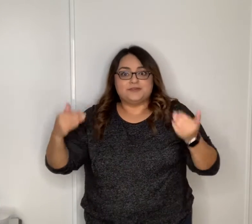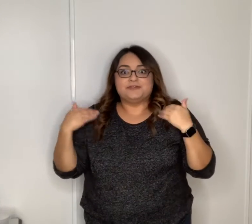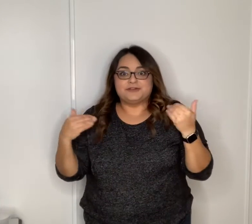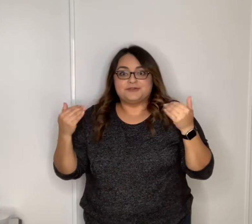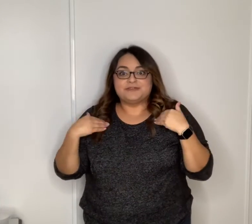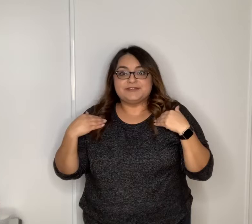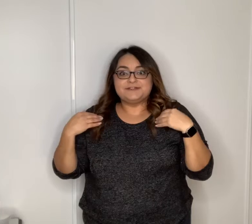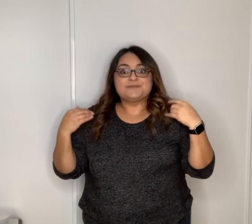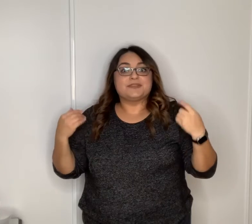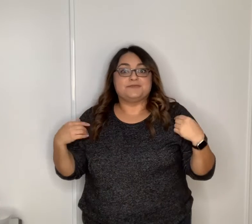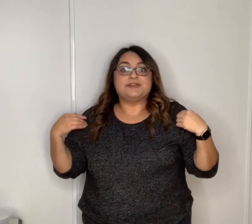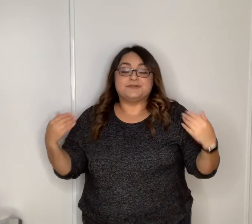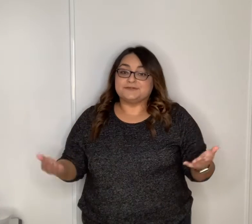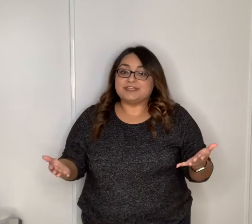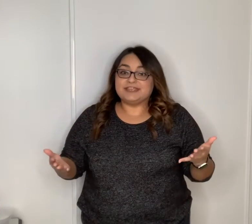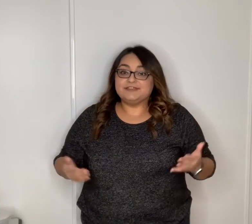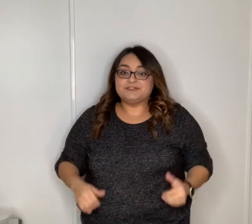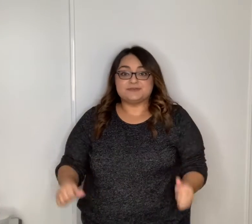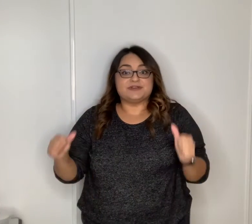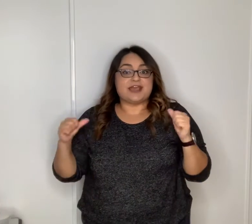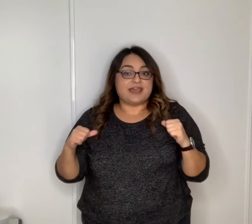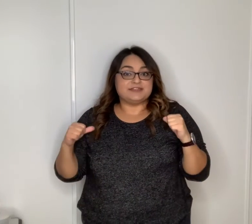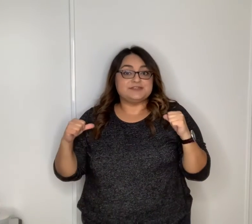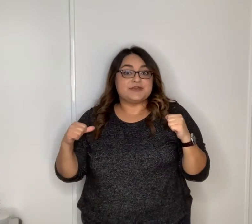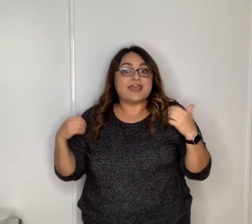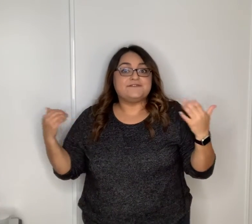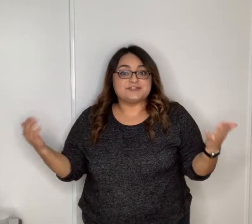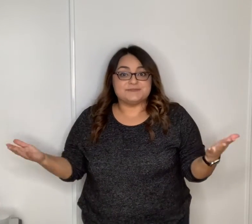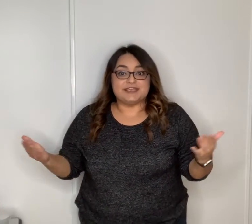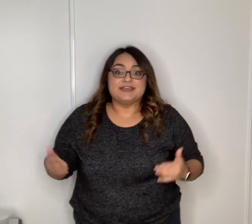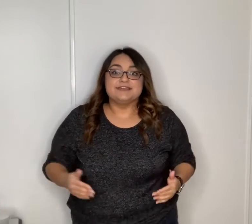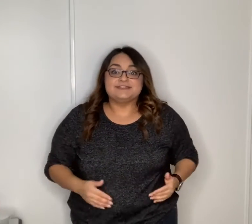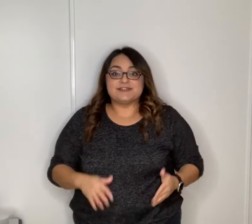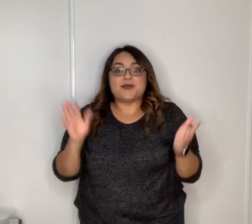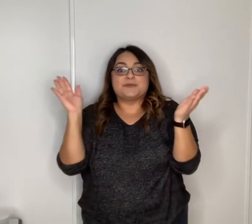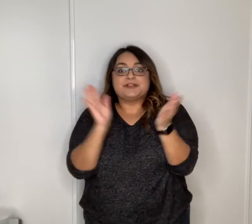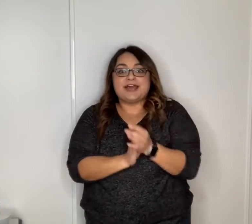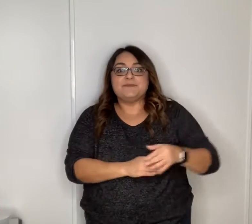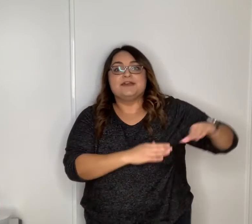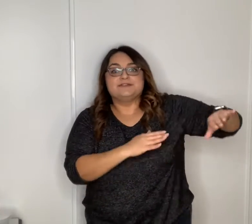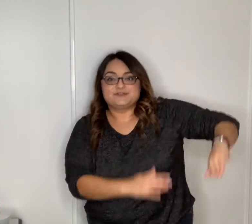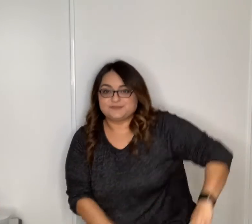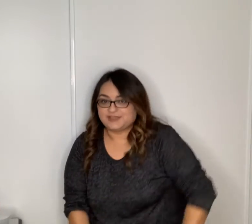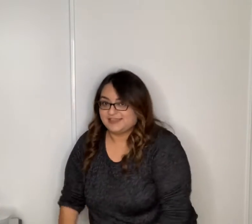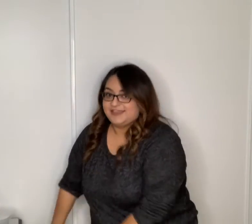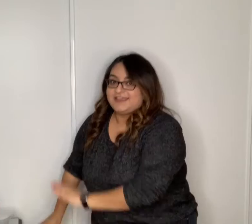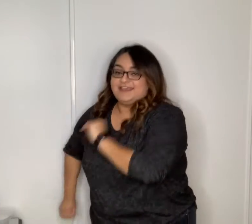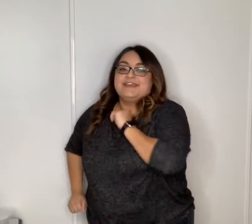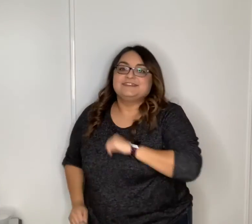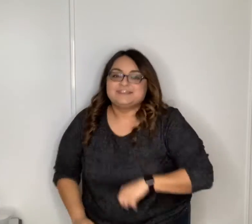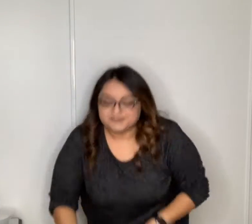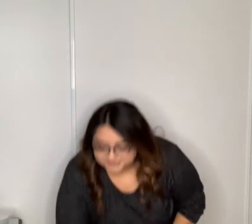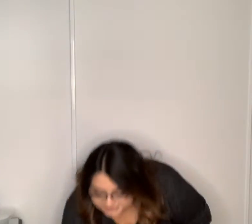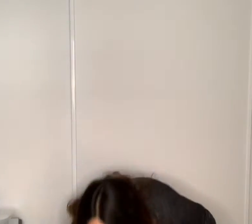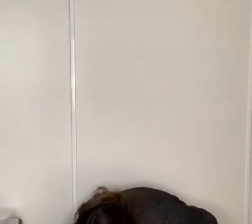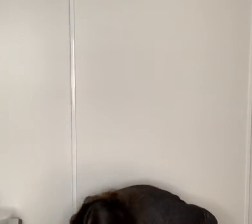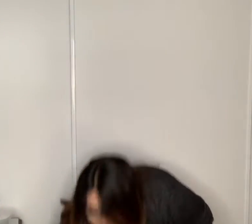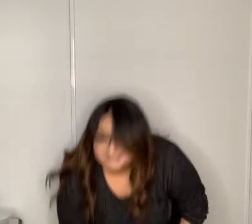riddle riddle riddle re do what i do after me stomp clap sway touch your toes touch